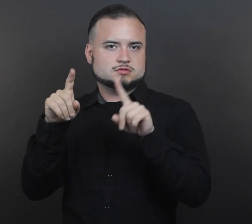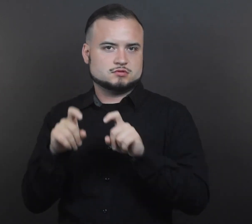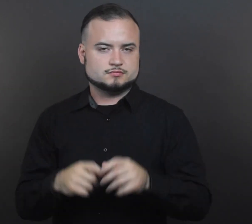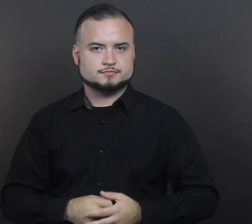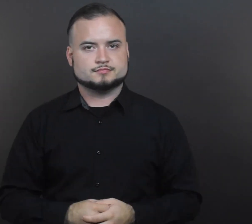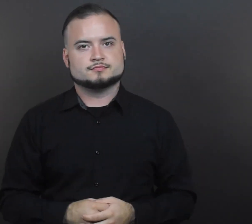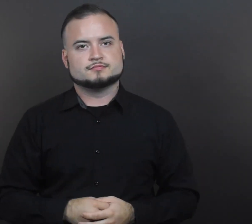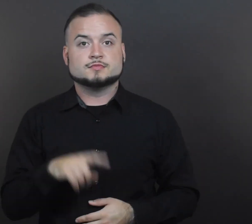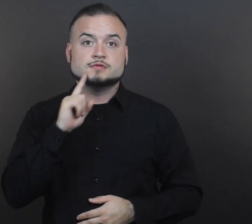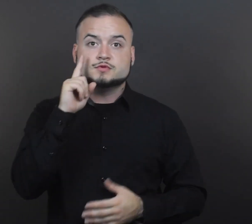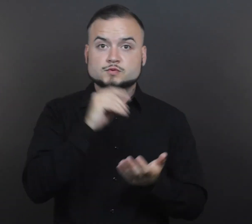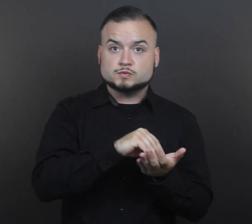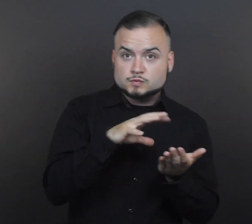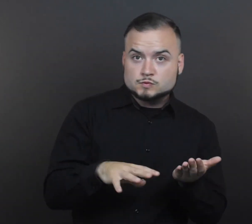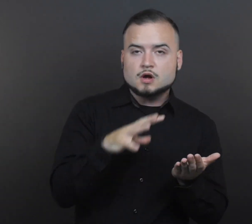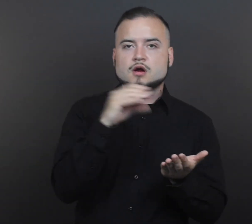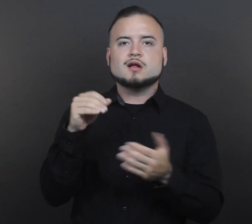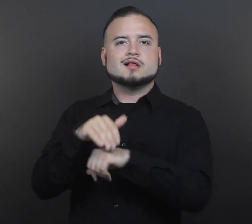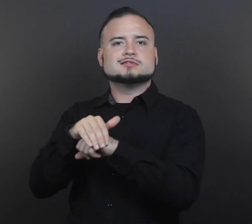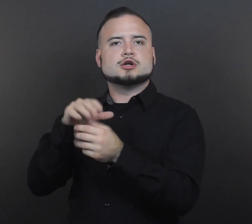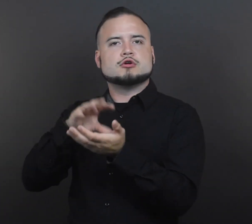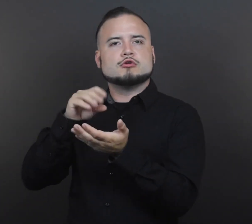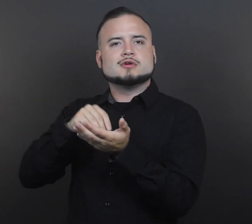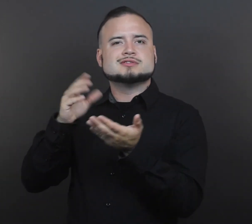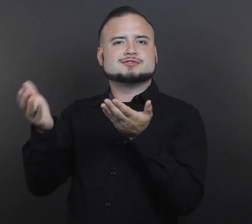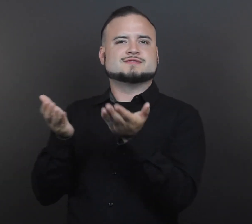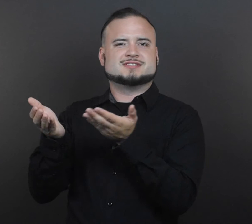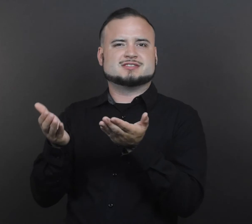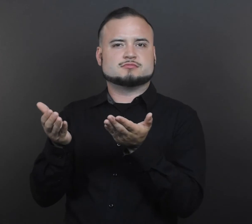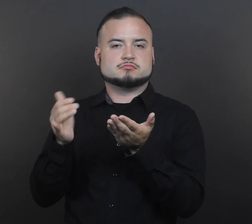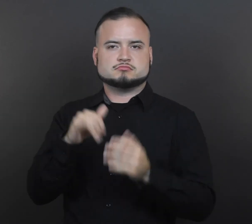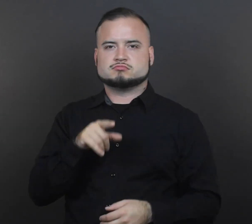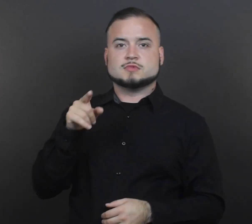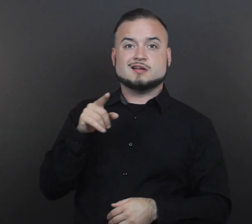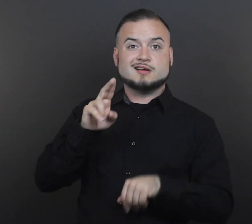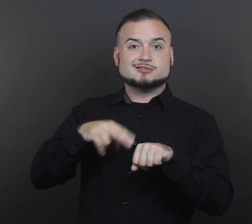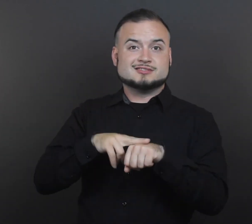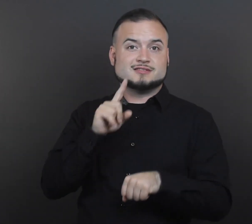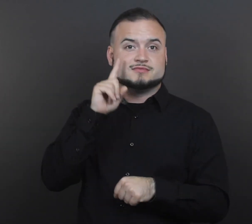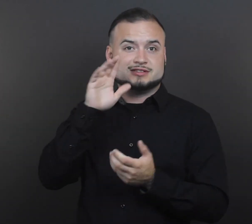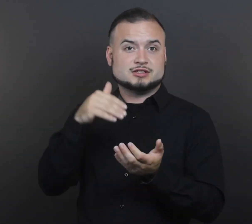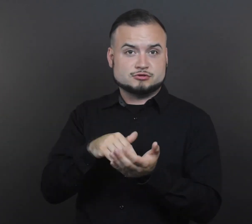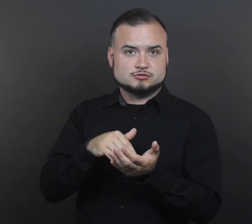Learner Services, National Deaf Center, and Title III Non-Regulatory Guidance